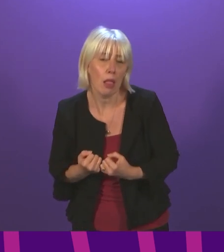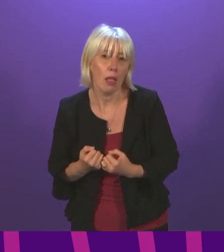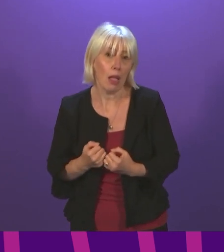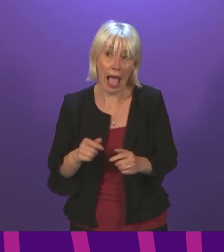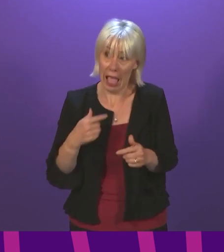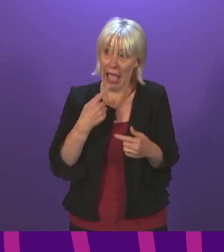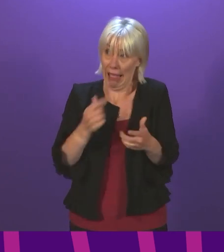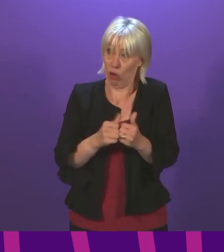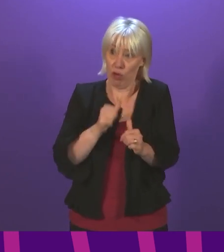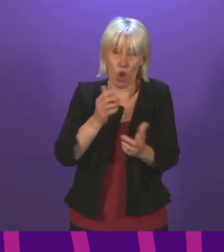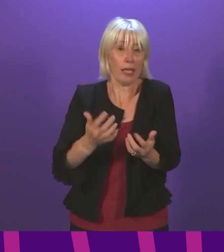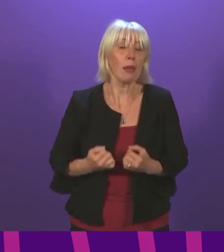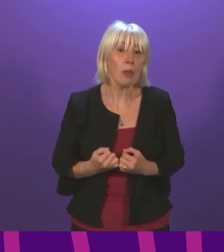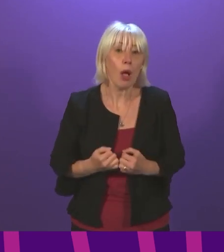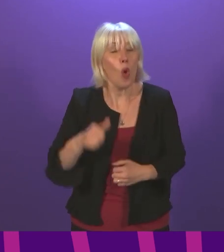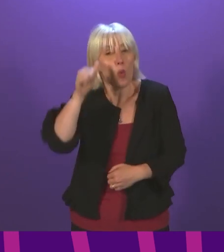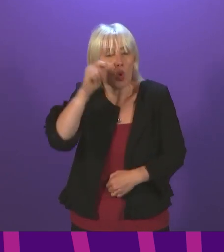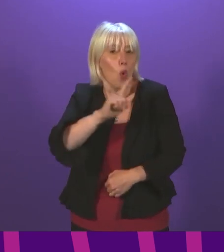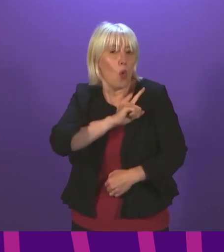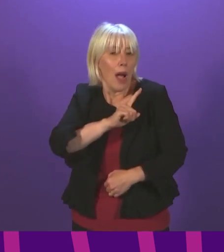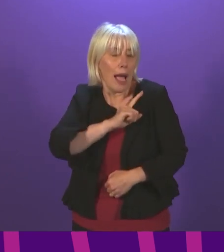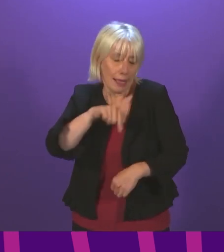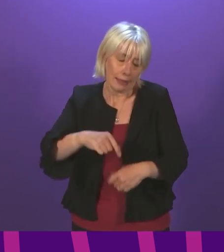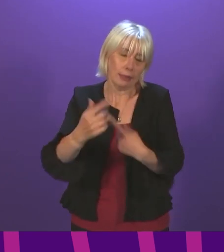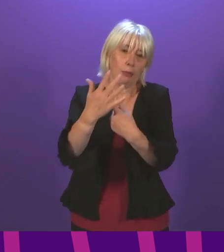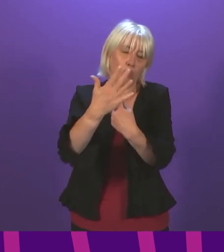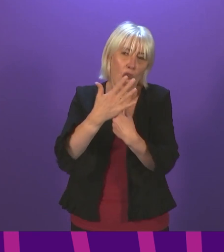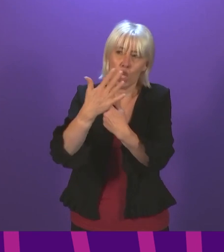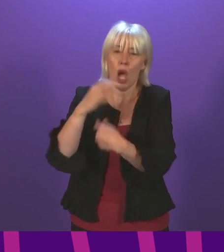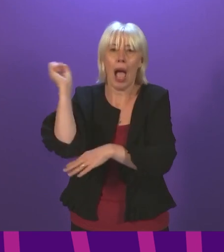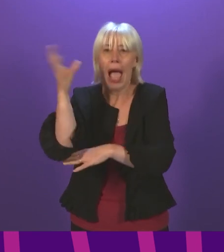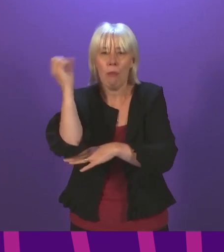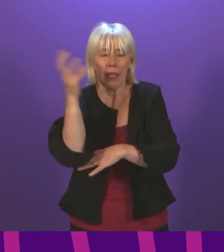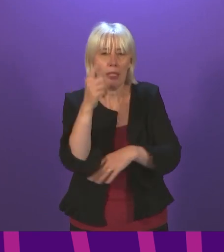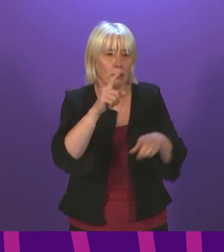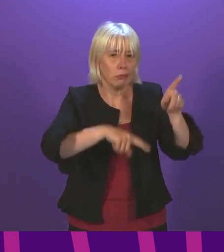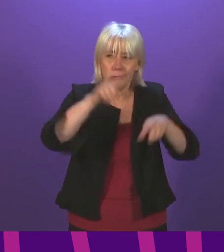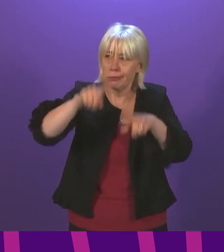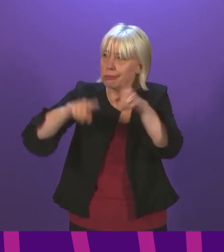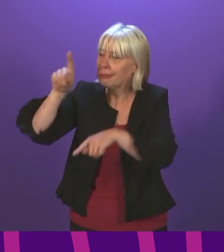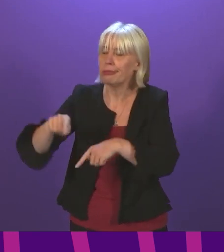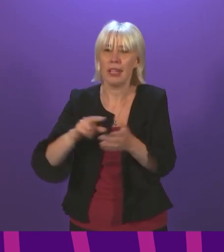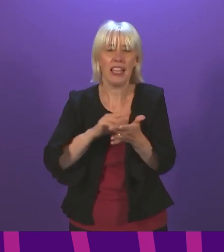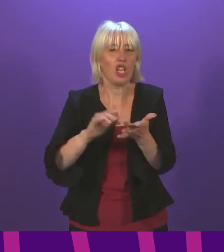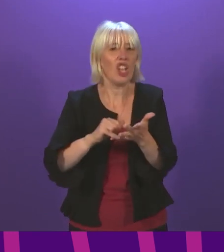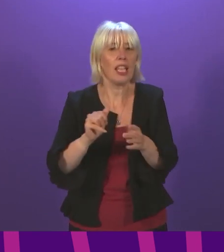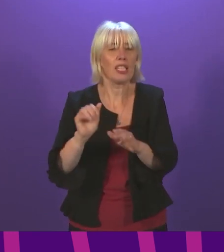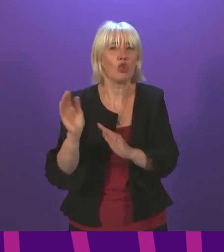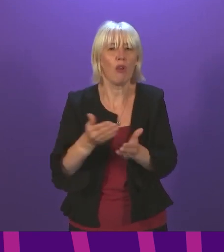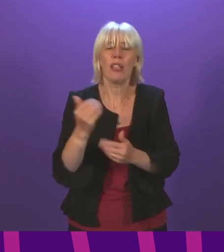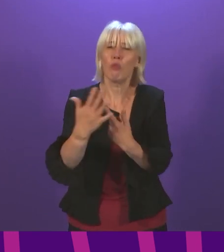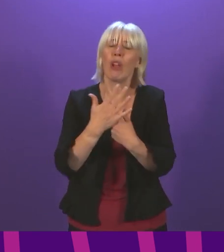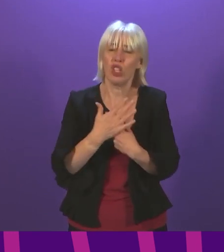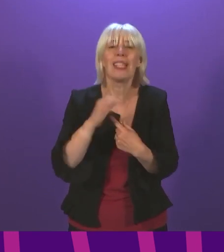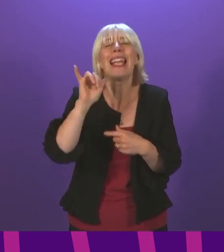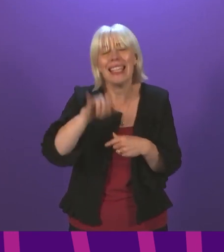that they are. We know the reasons for the pressure on the ambulance service. There is a variety of pressures on our National Health Service. And of course, some of those pressures